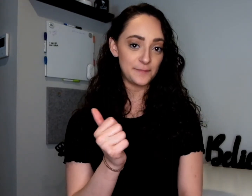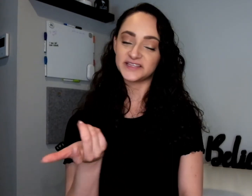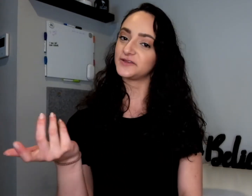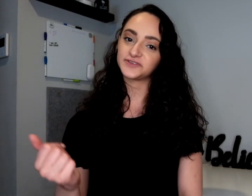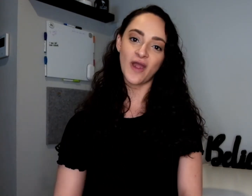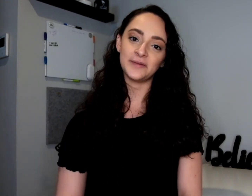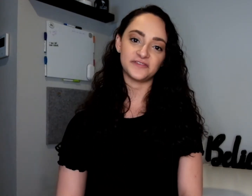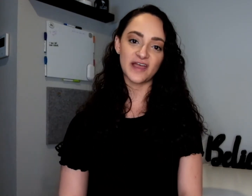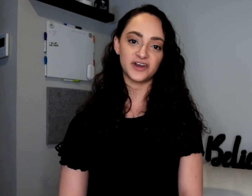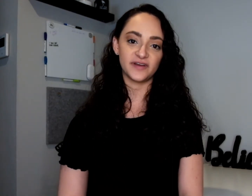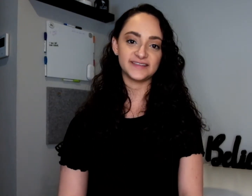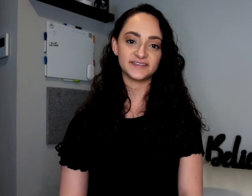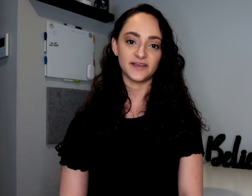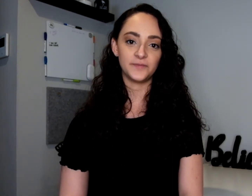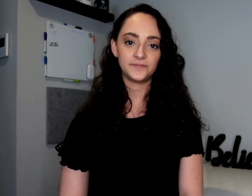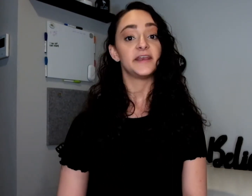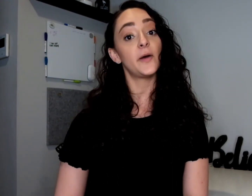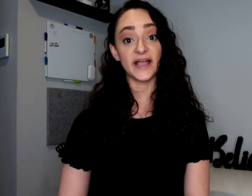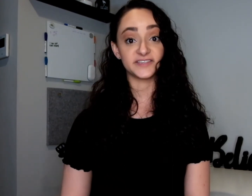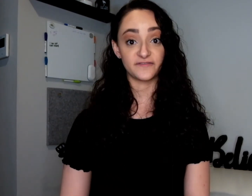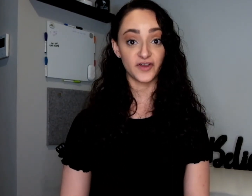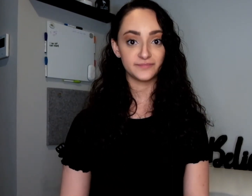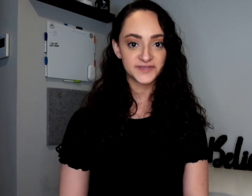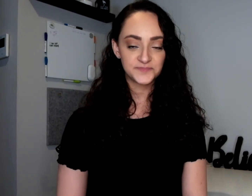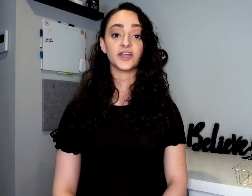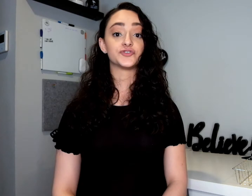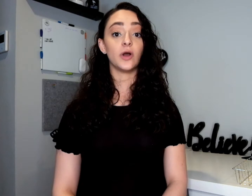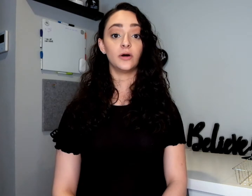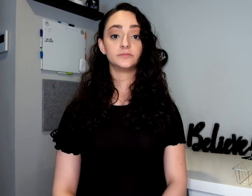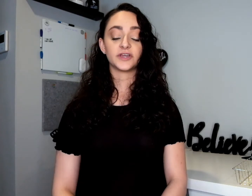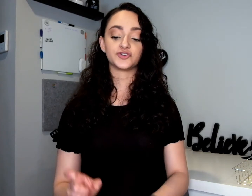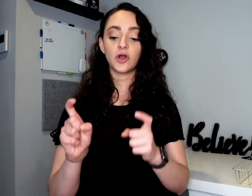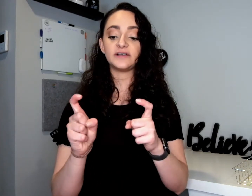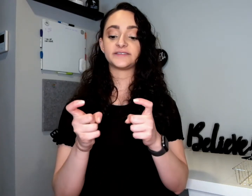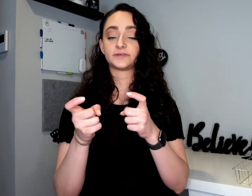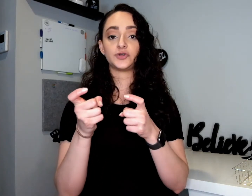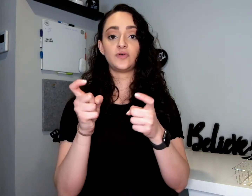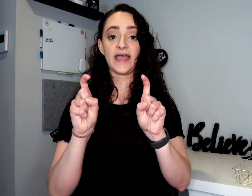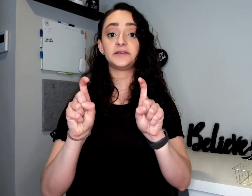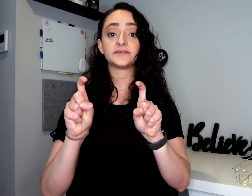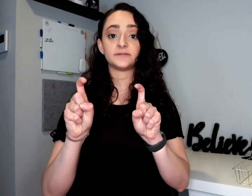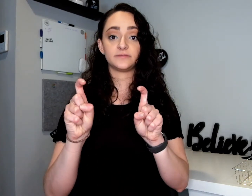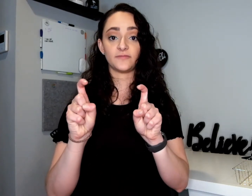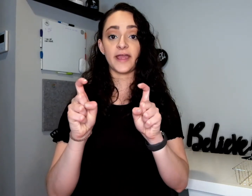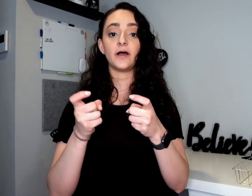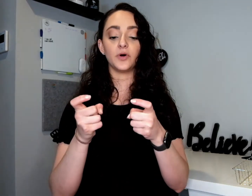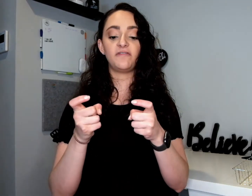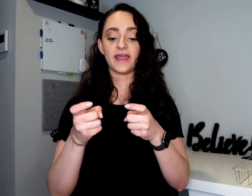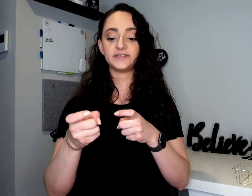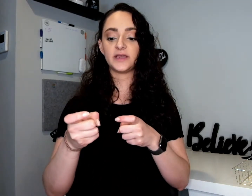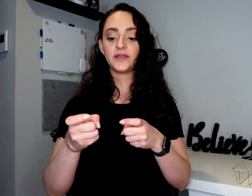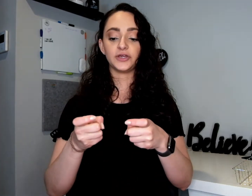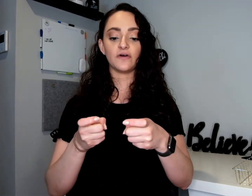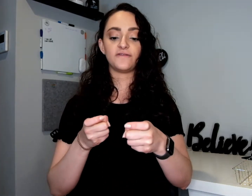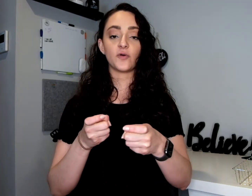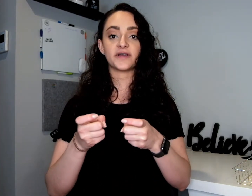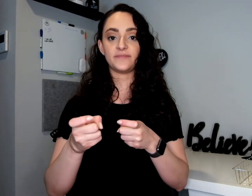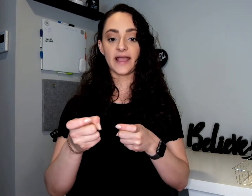and subscribe if you haven't already done so. Now back to the verbs. Control. Control is two X, right? On both hands. You go forward and back.